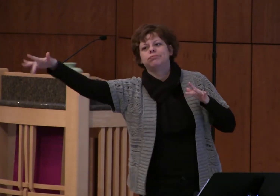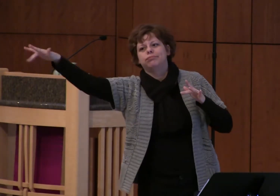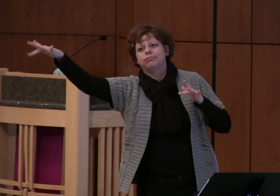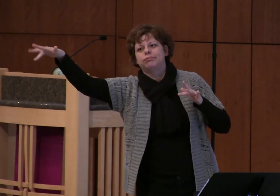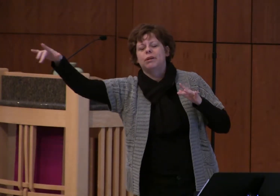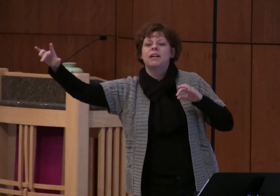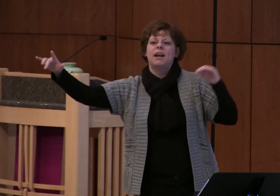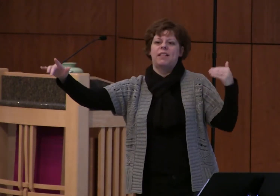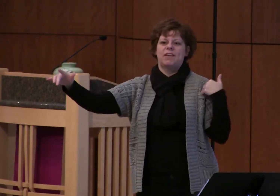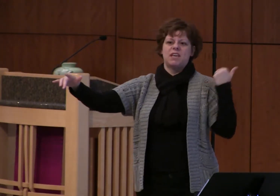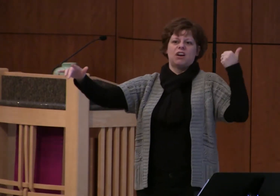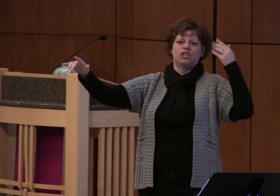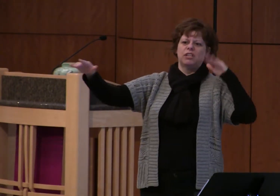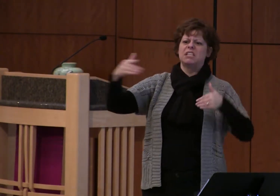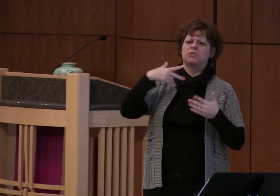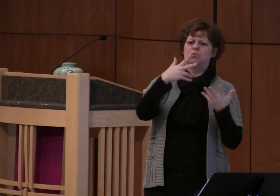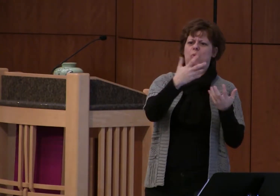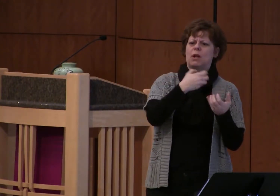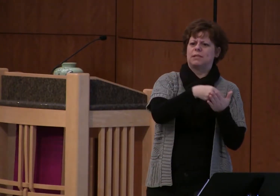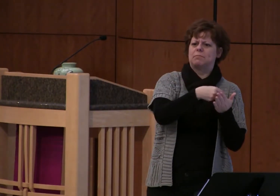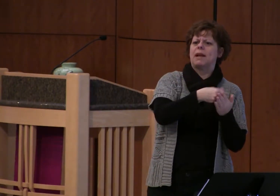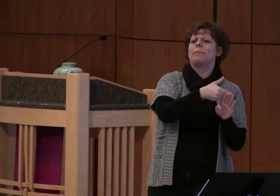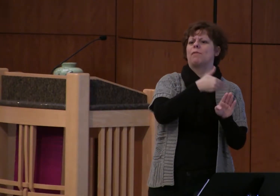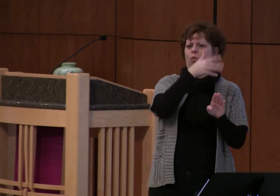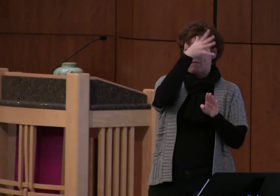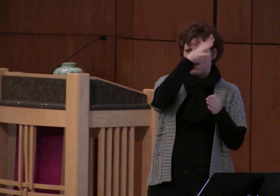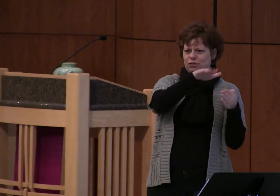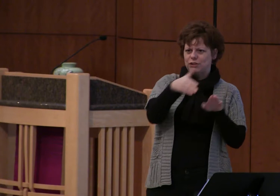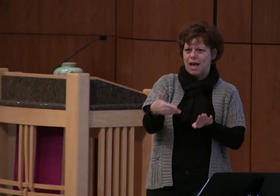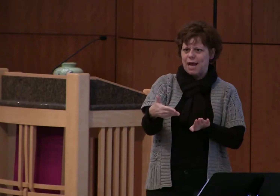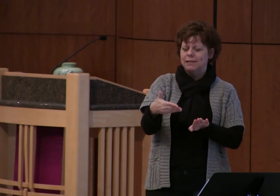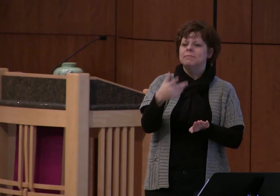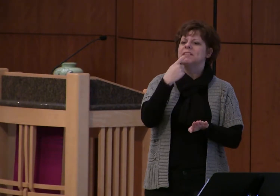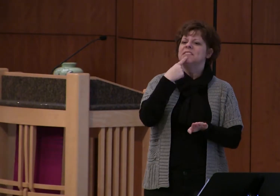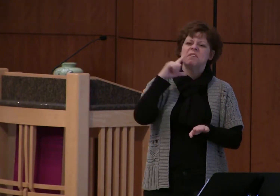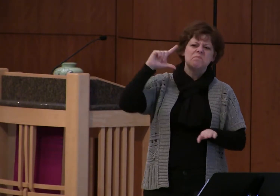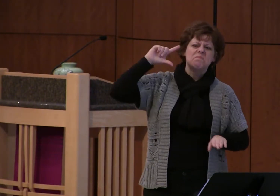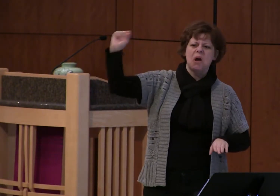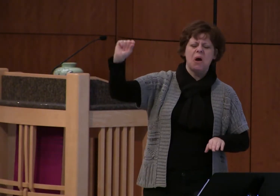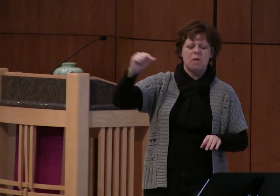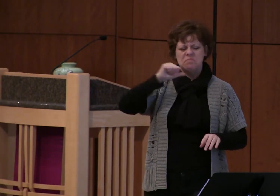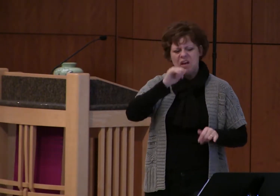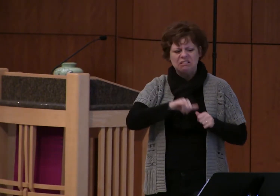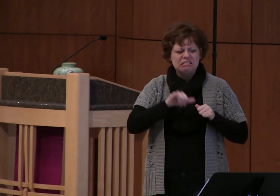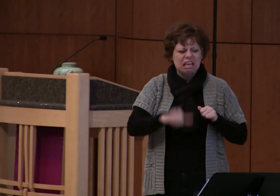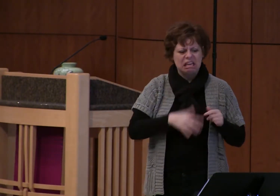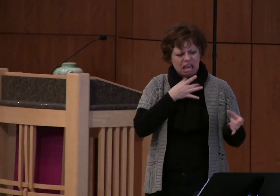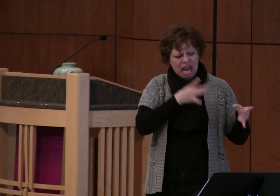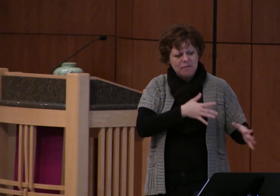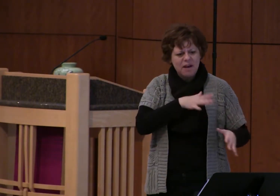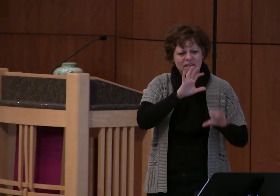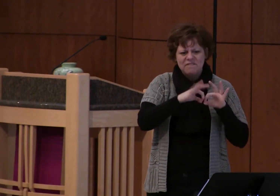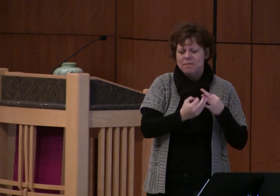of the inheritance way before his father ever dies because he intends to leave home leave family and never look back